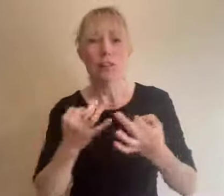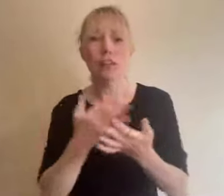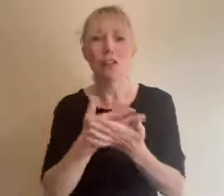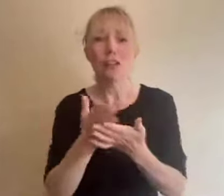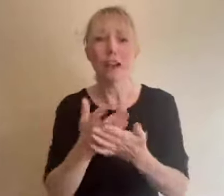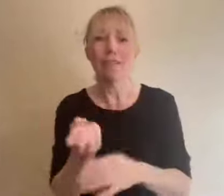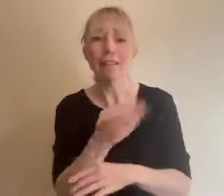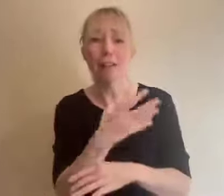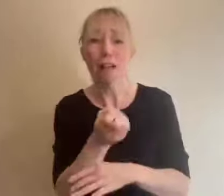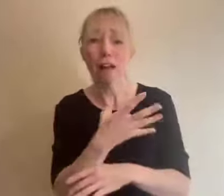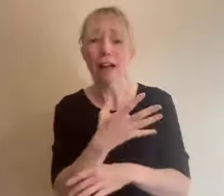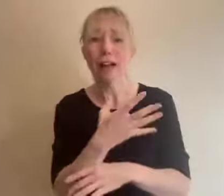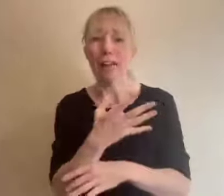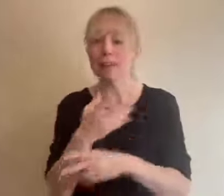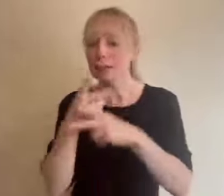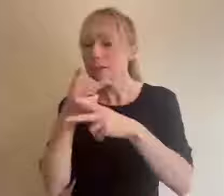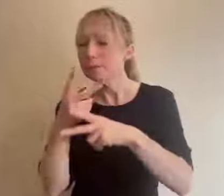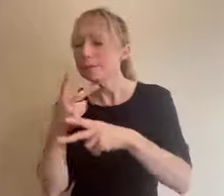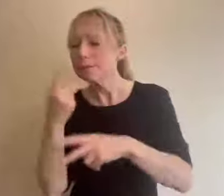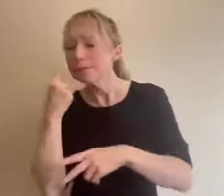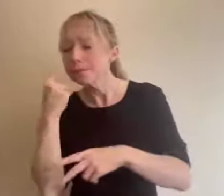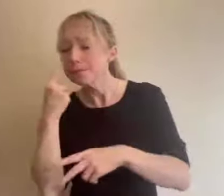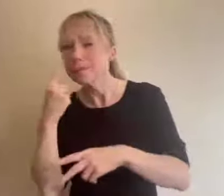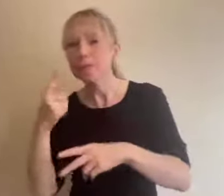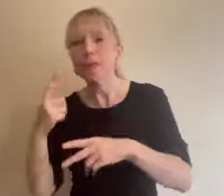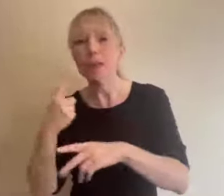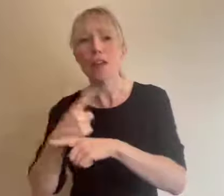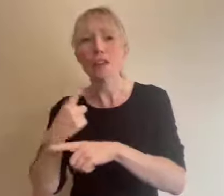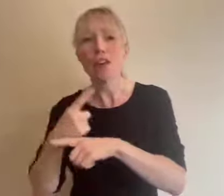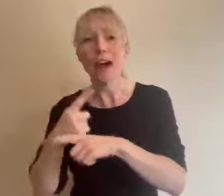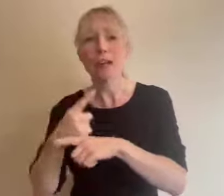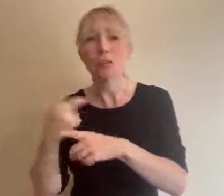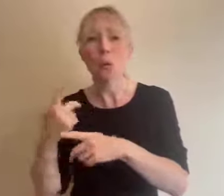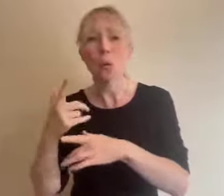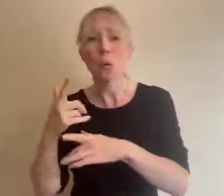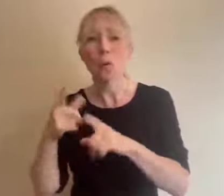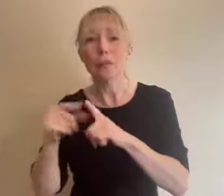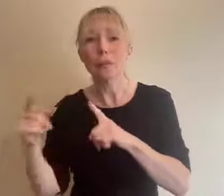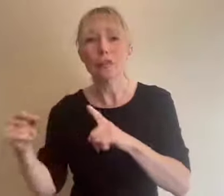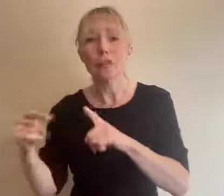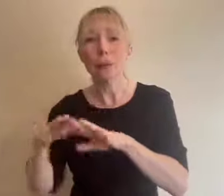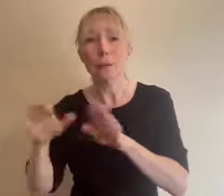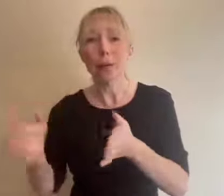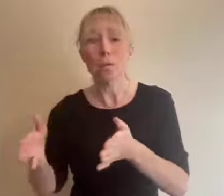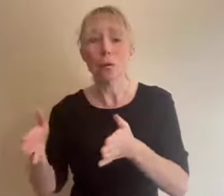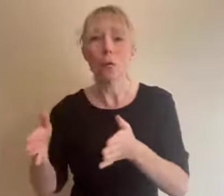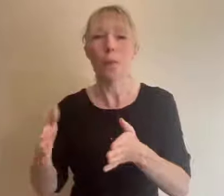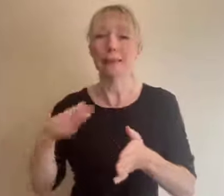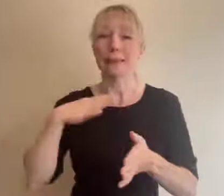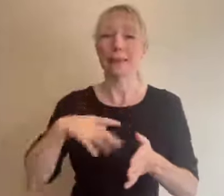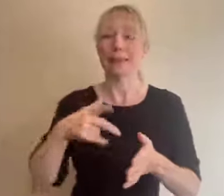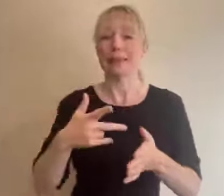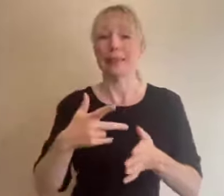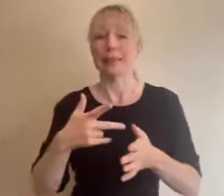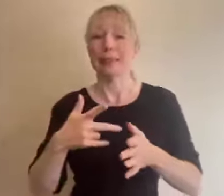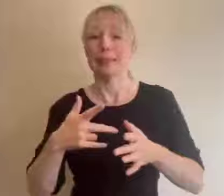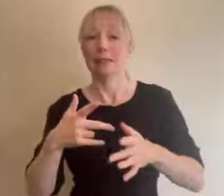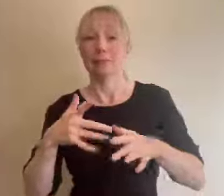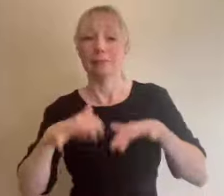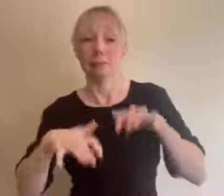platform your digital speakers and audiences will need a device with a webcam microphone screen and speakers or headphones